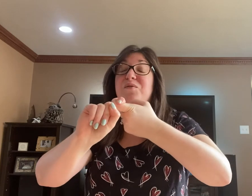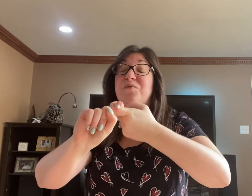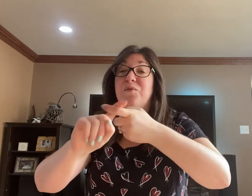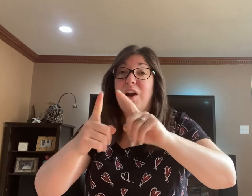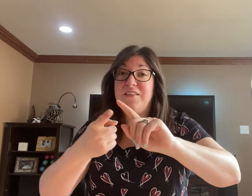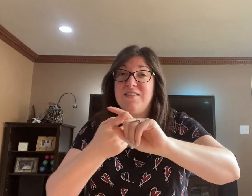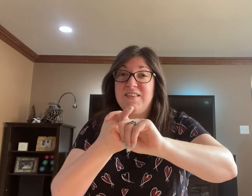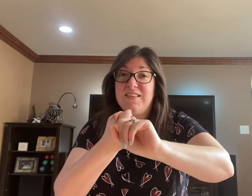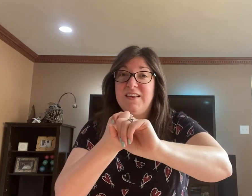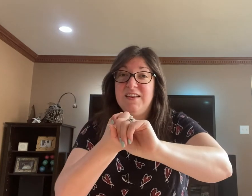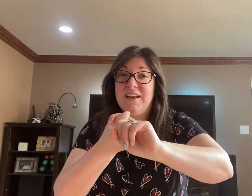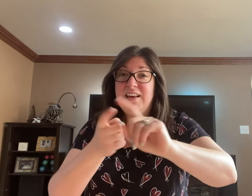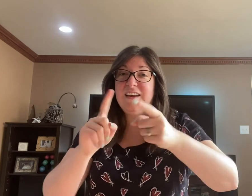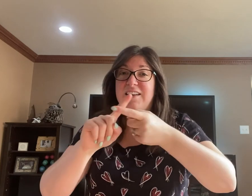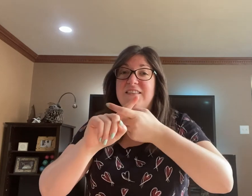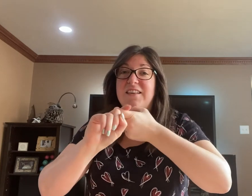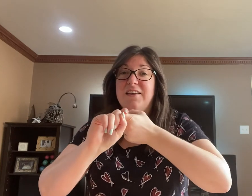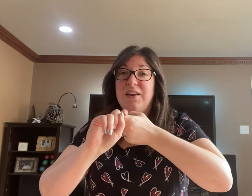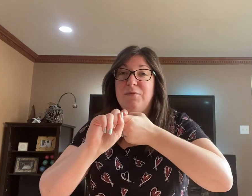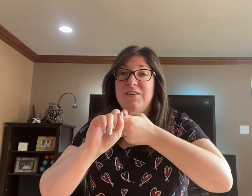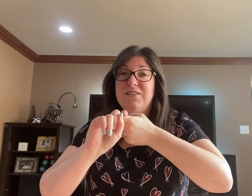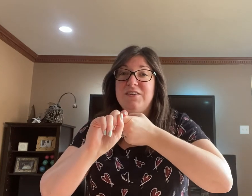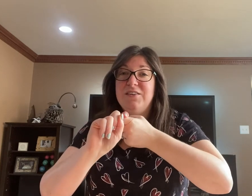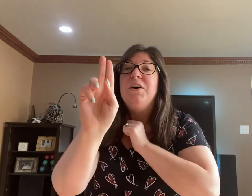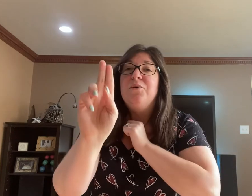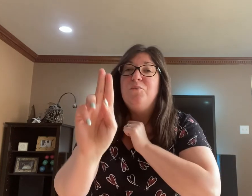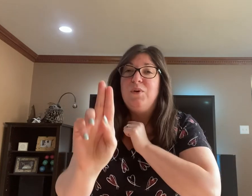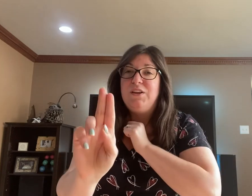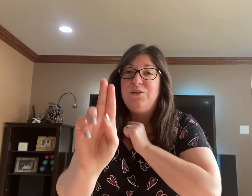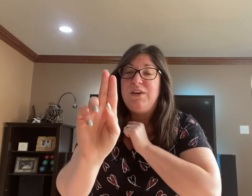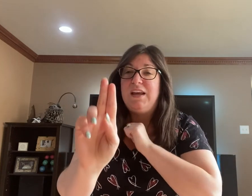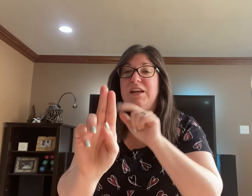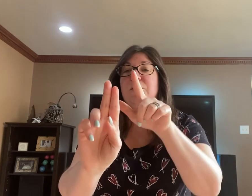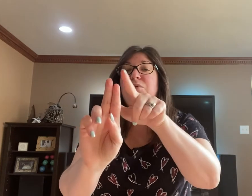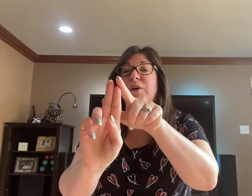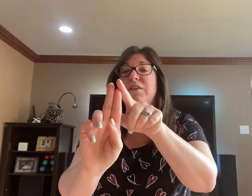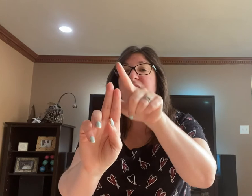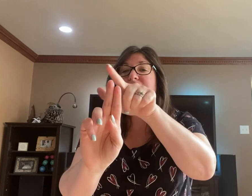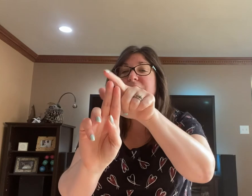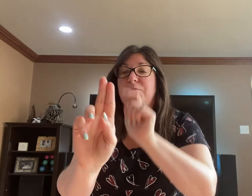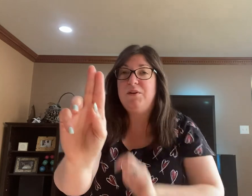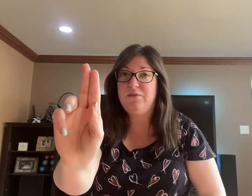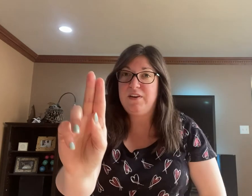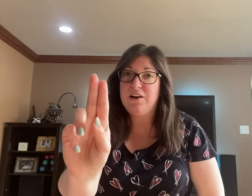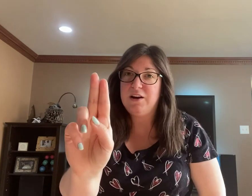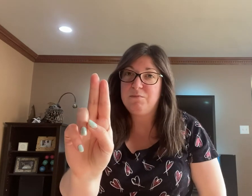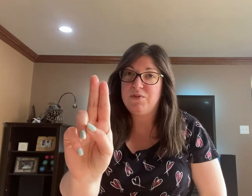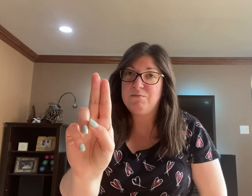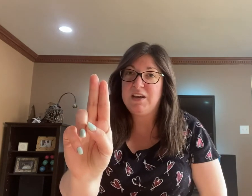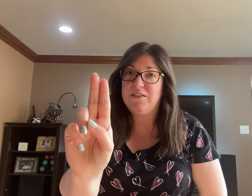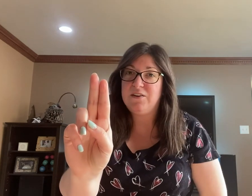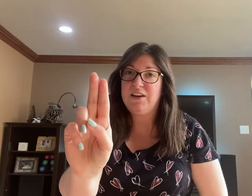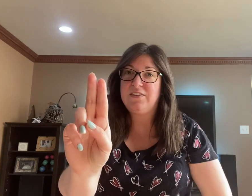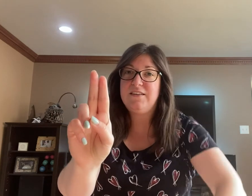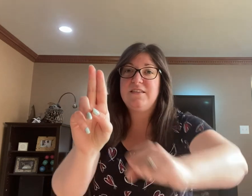friends in sign language. When you take your pointer and your middle finger and put them together like this,